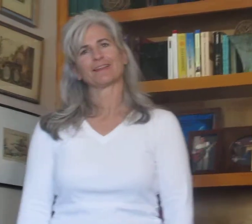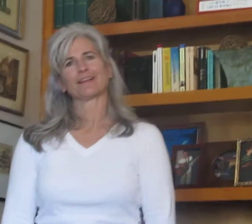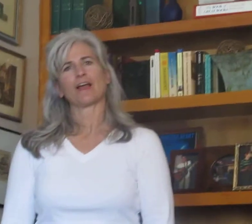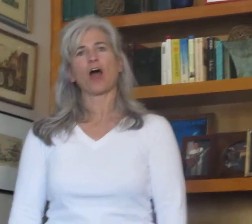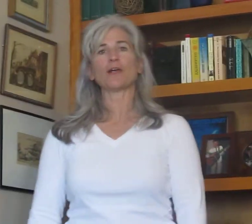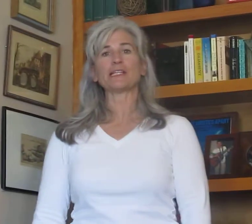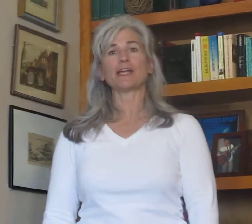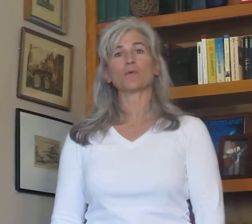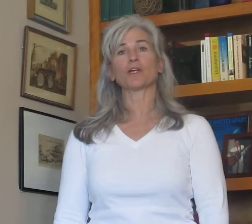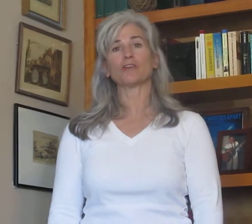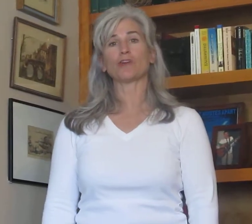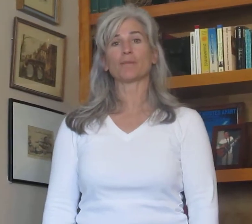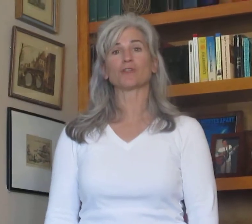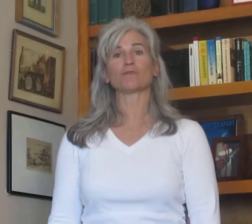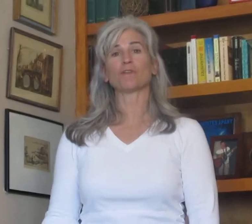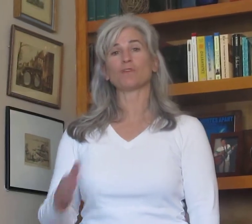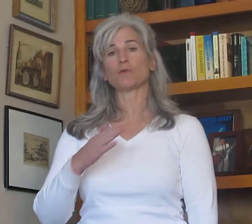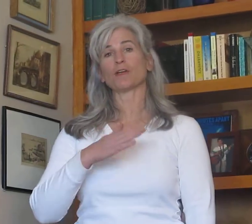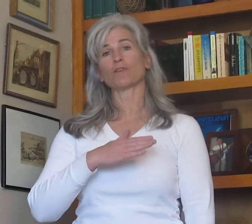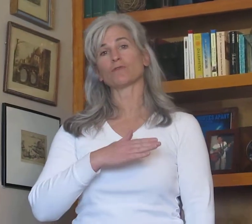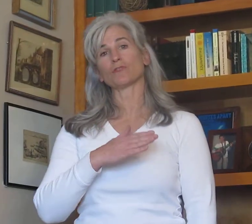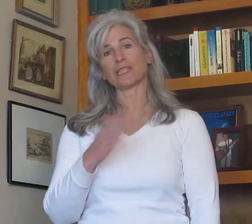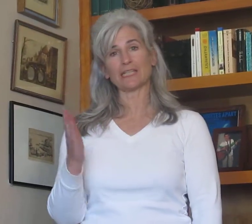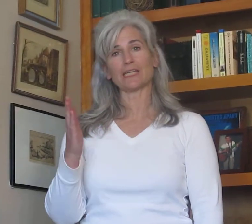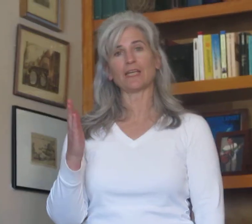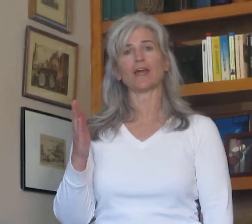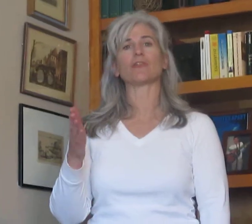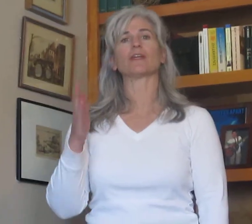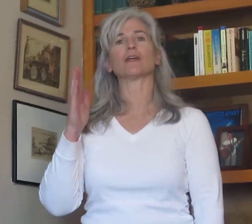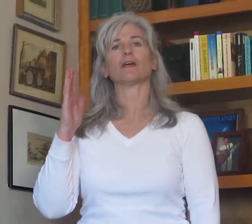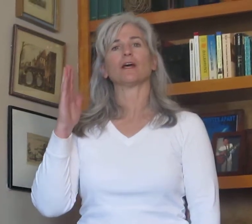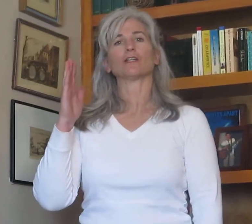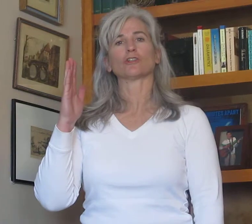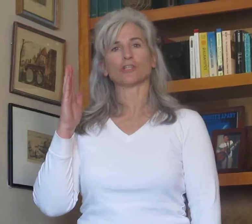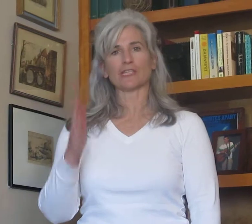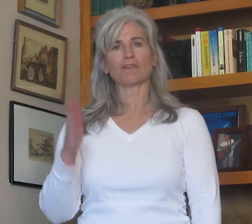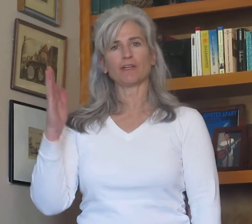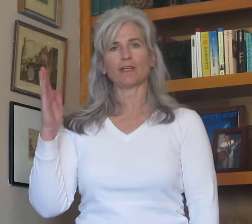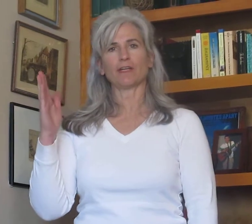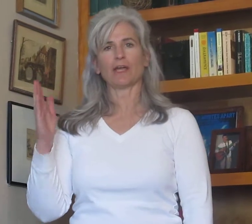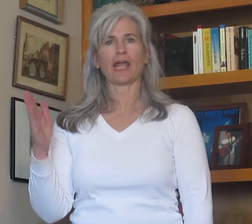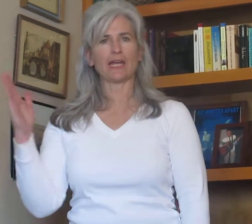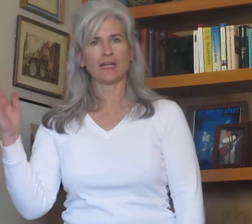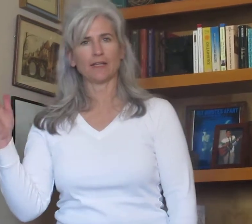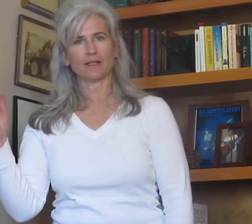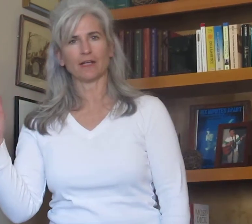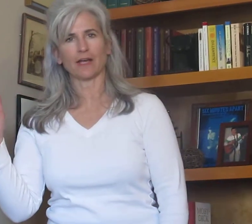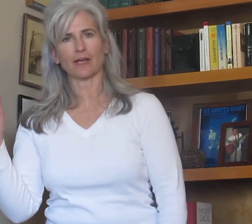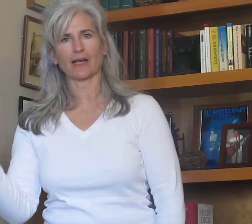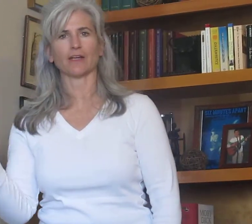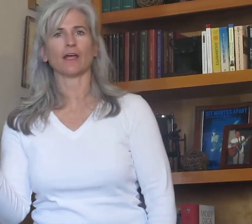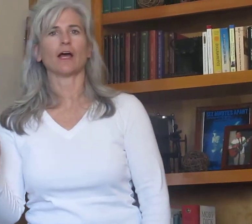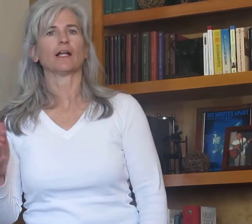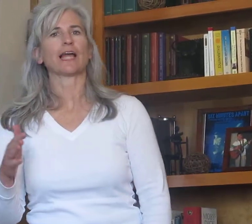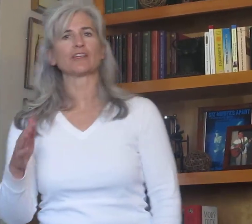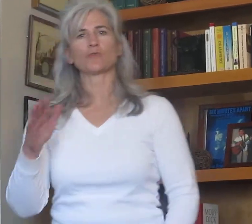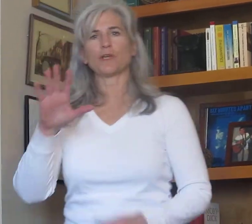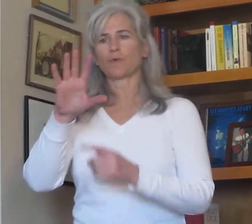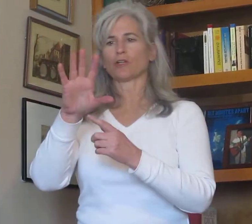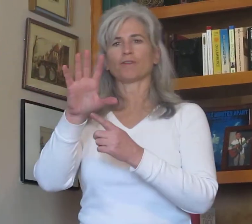All right, today we're going to do numbers 51 through 60, and then learn 70, 80, and 90. Last week we learned